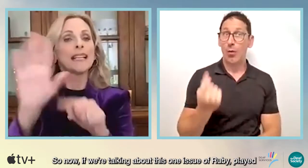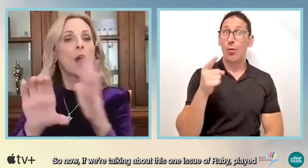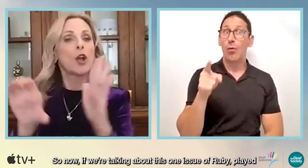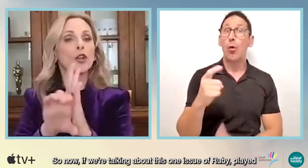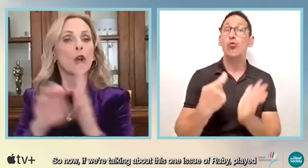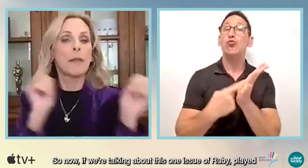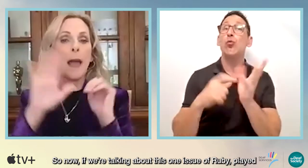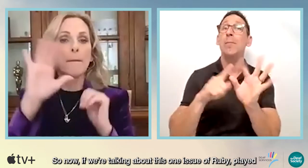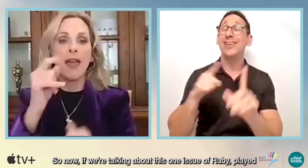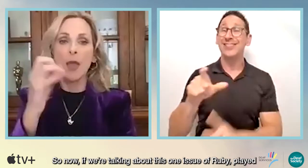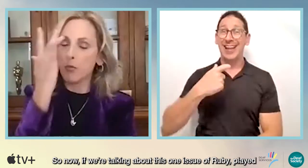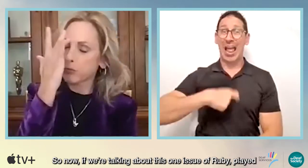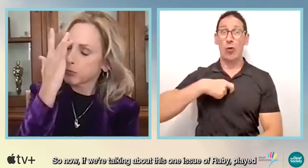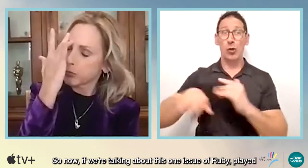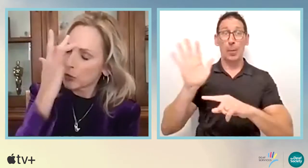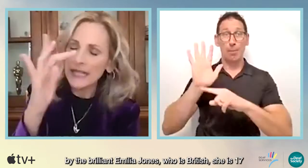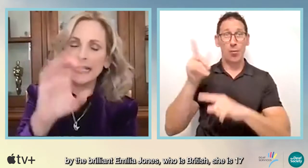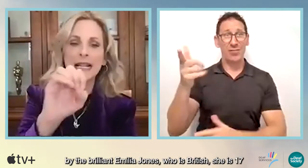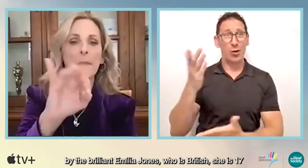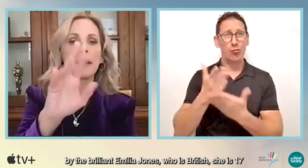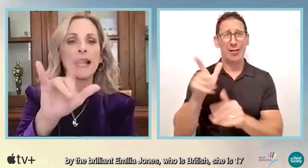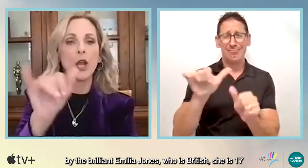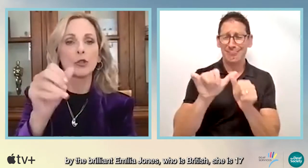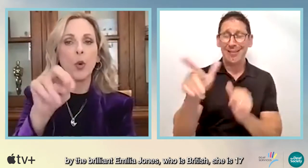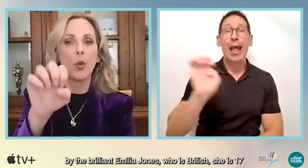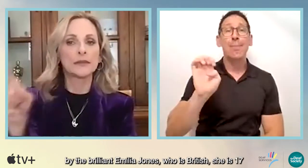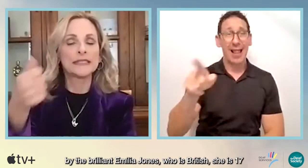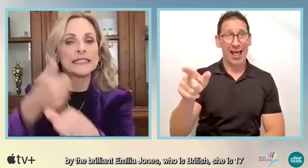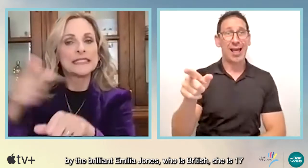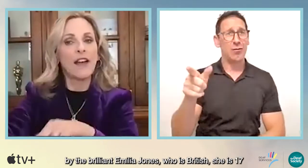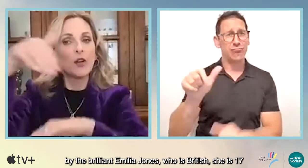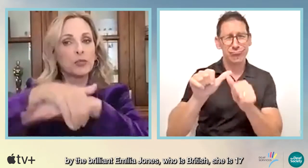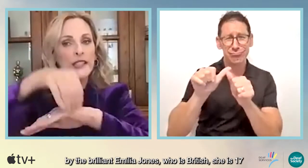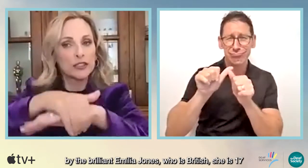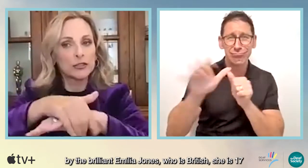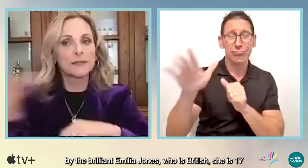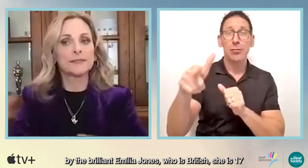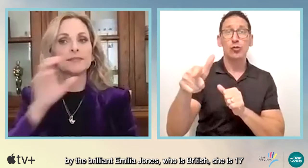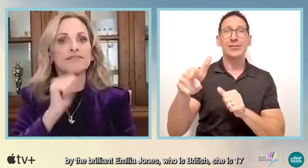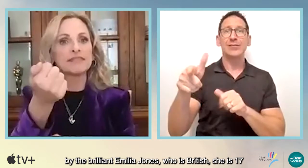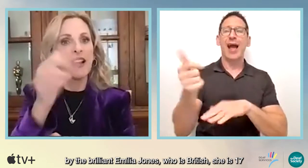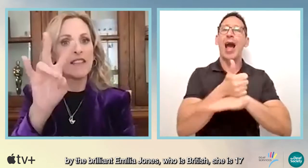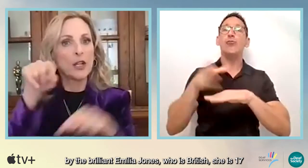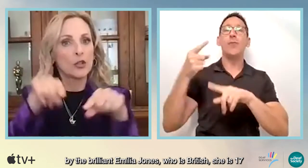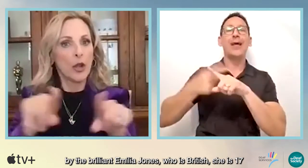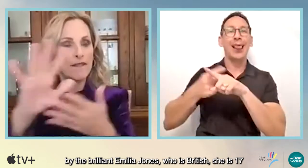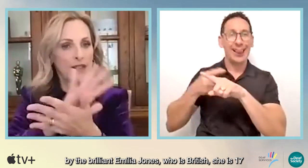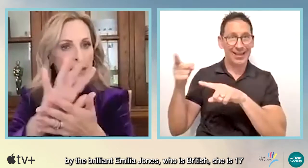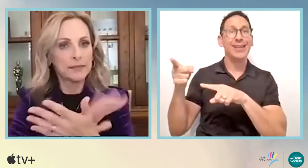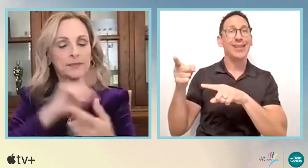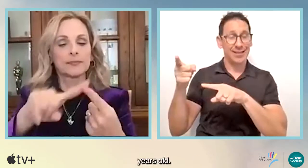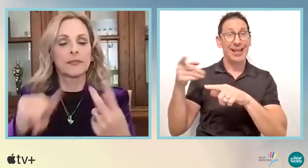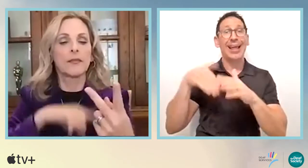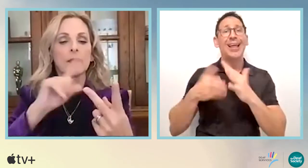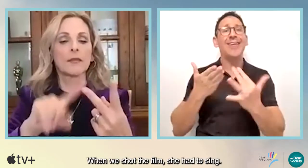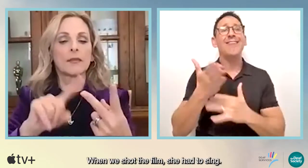issue of Ruby, played by the brilliant Amelia Jones, who is British, she's 17